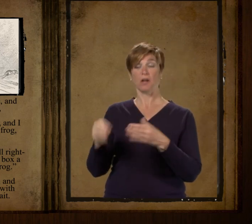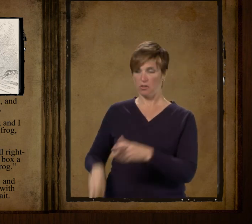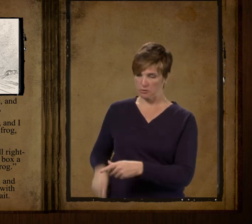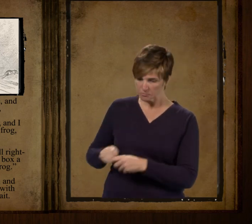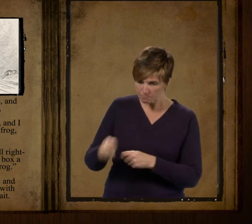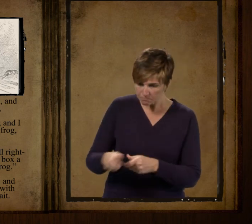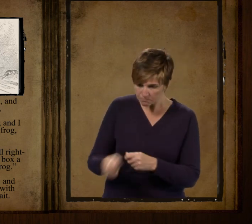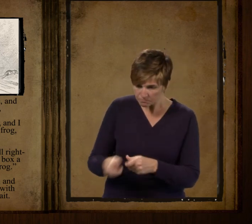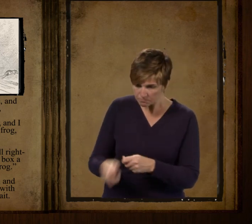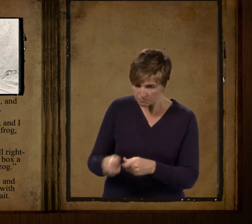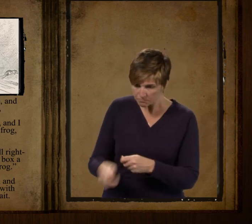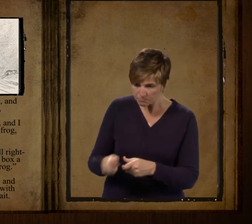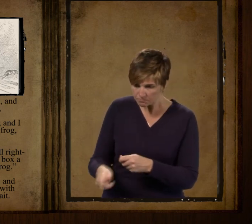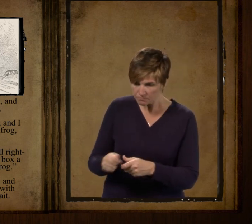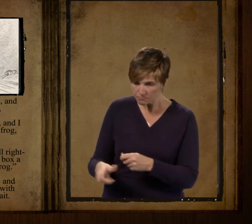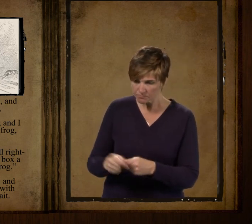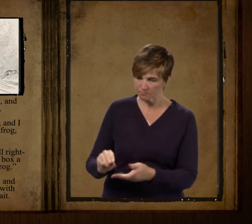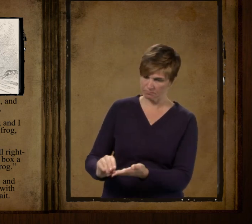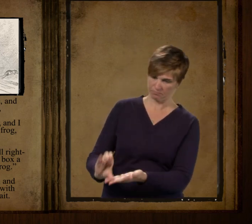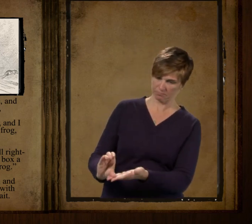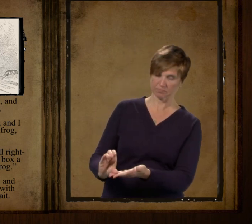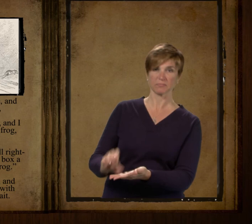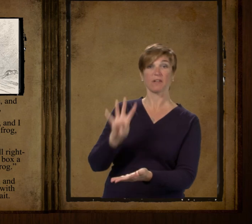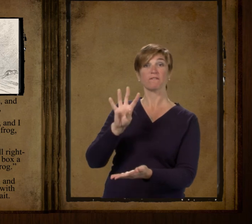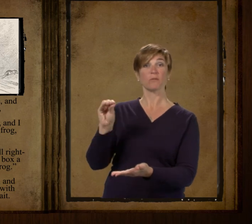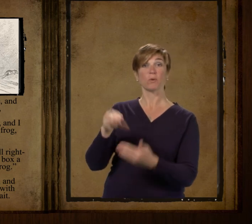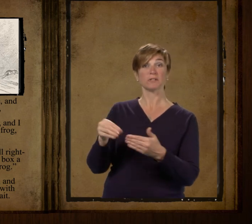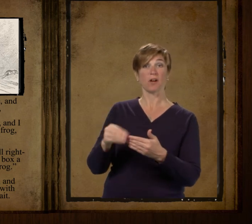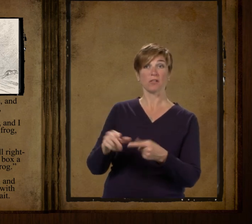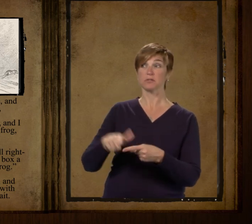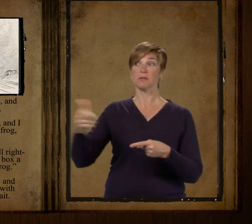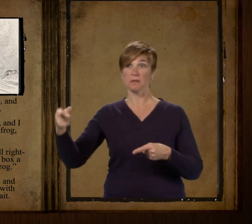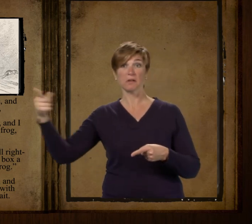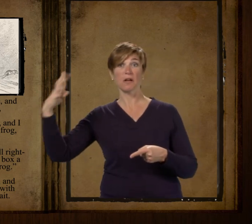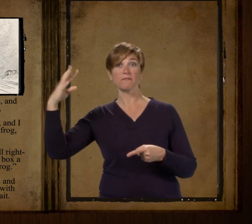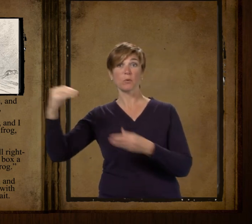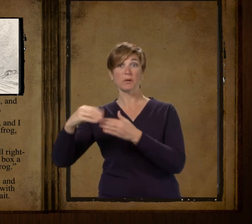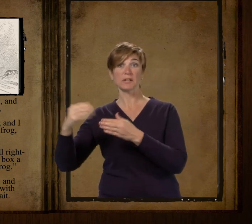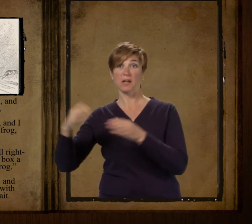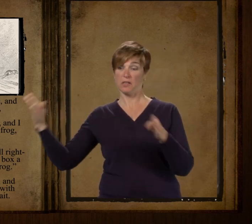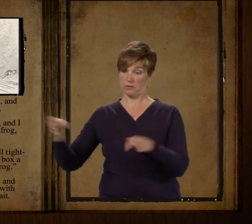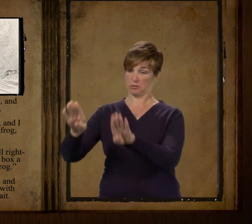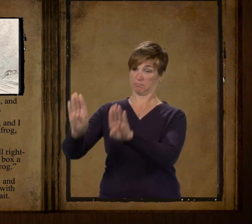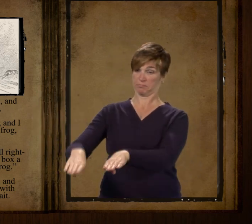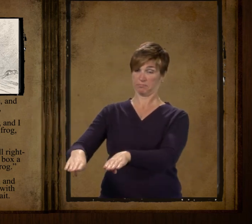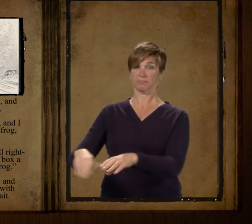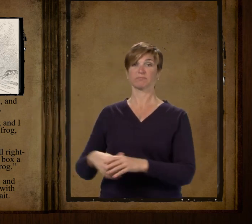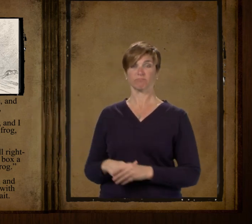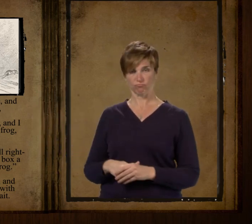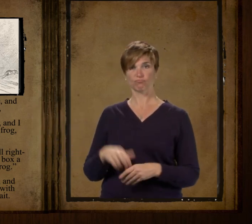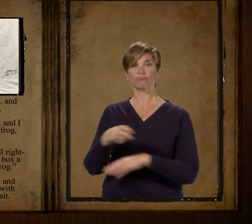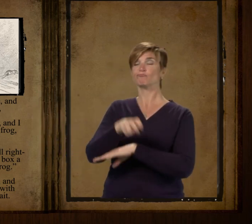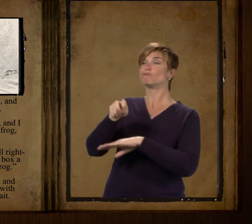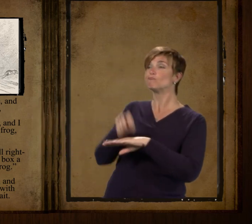I'll go and get you a frog and so the feller took the box and put up his forty dollars